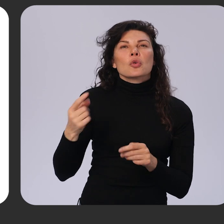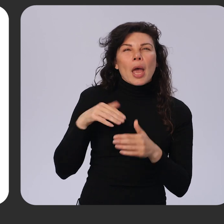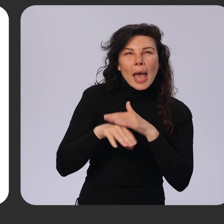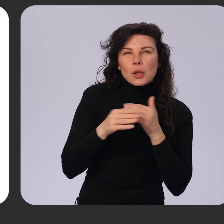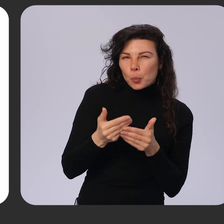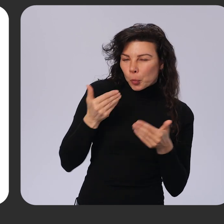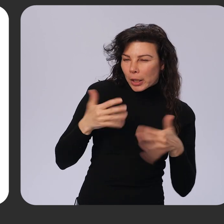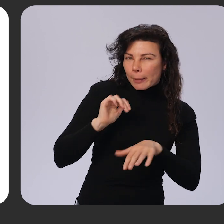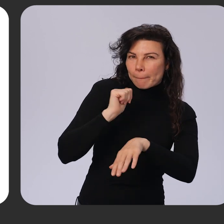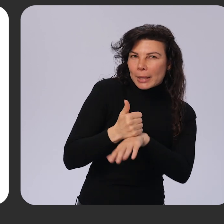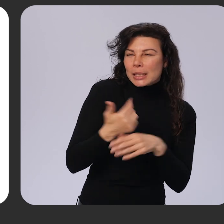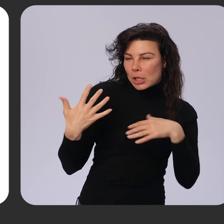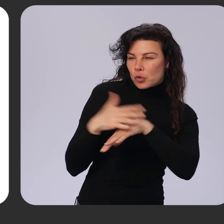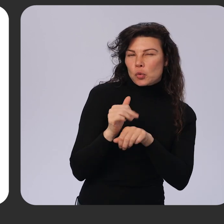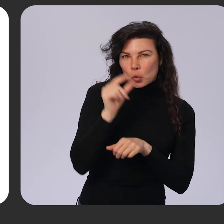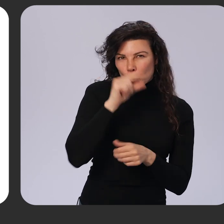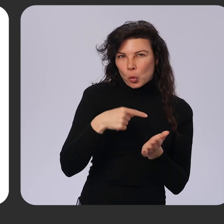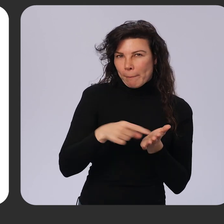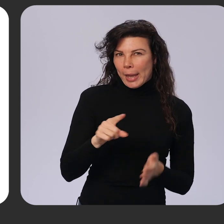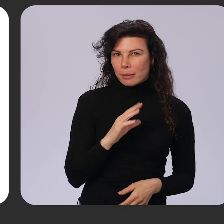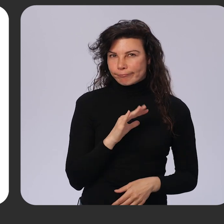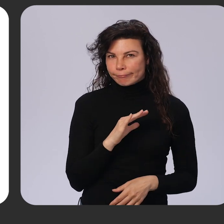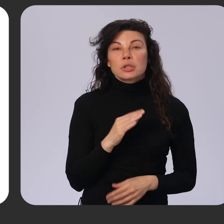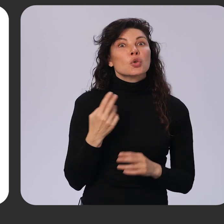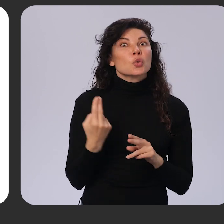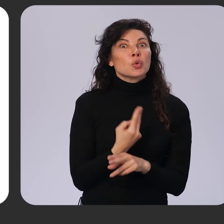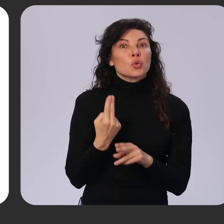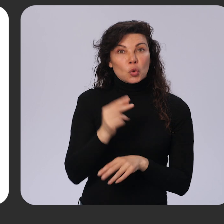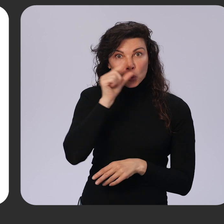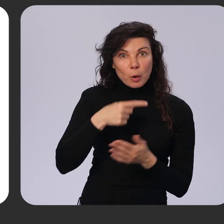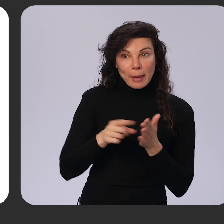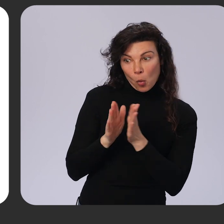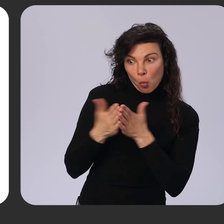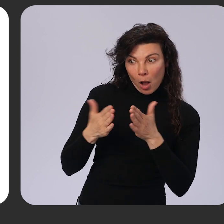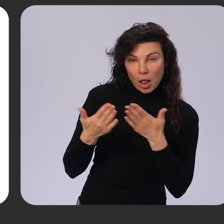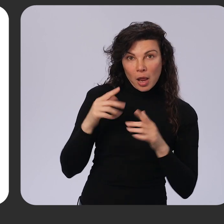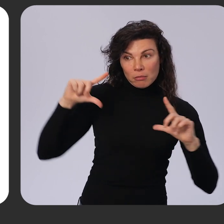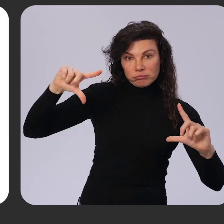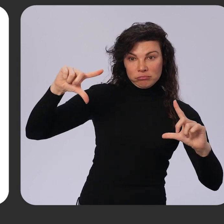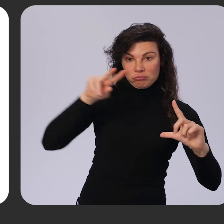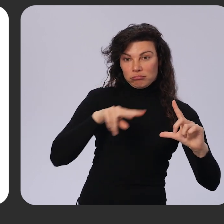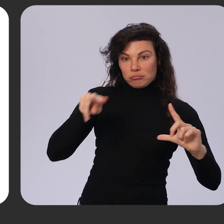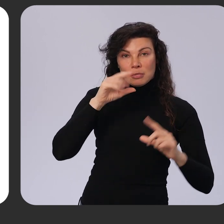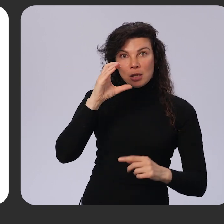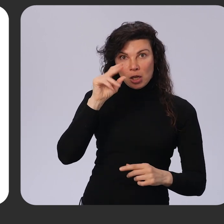integration with Google Pay. Using the Google Pay wallet console, you can take a look at the integration,